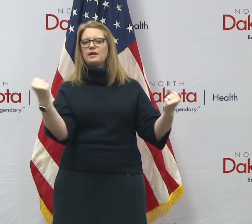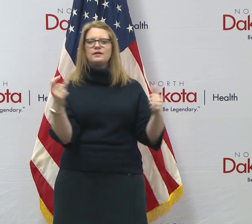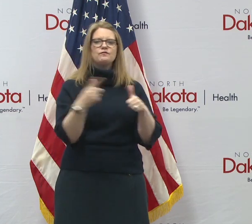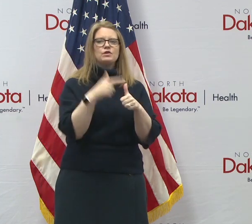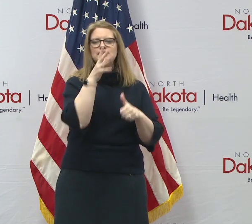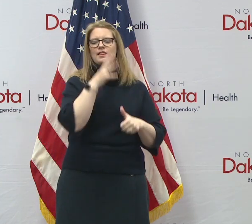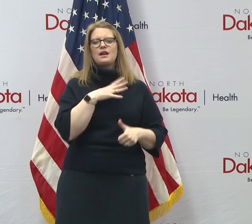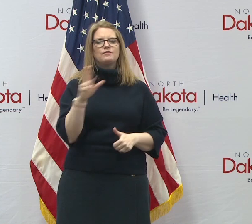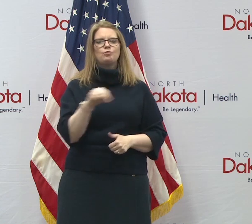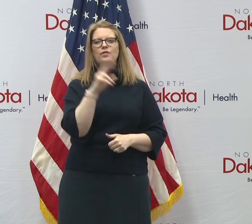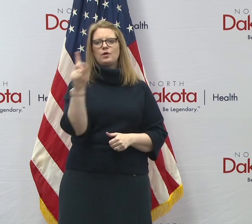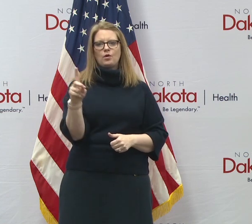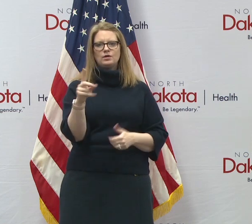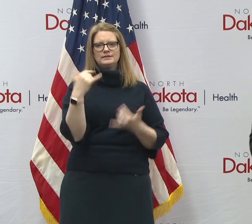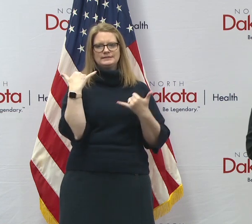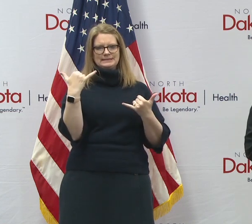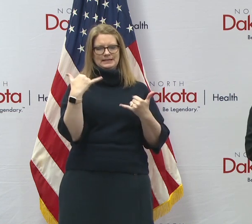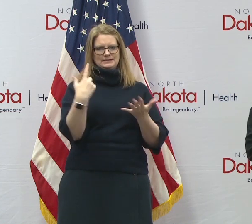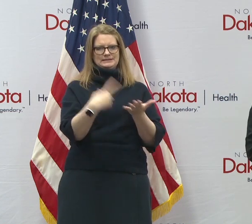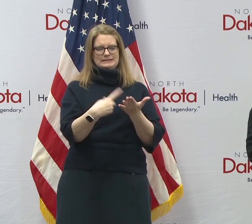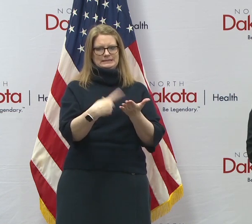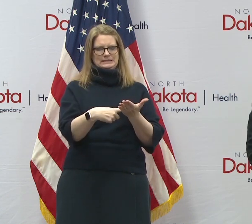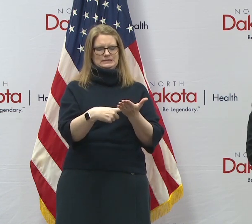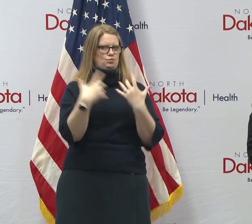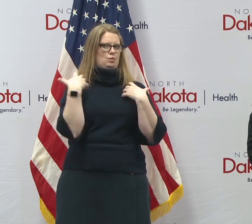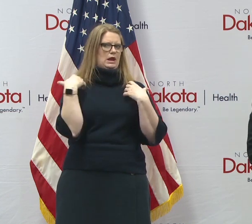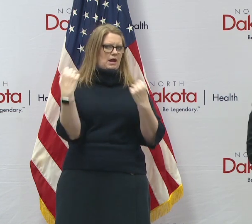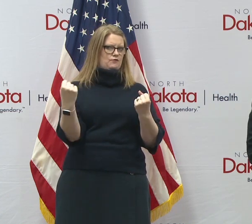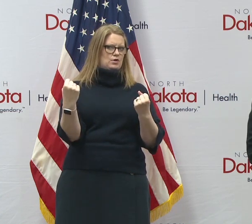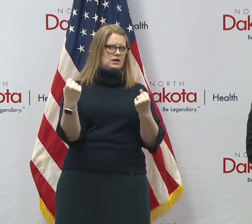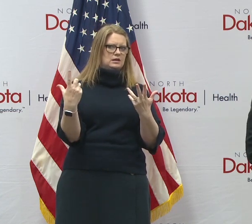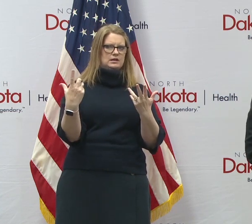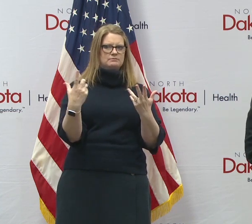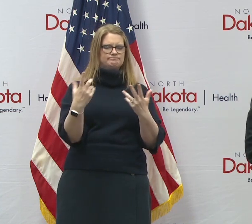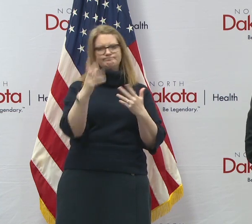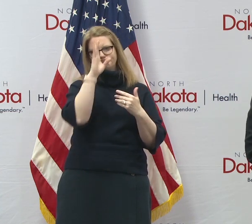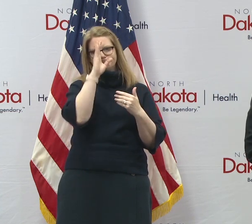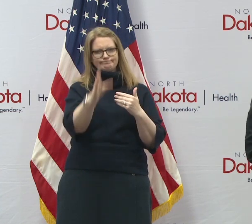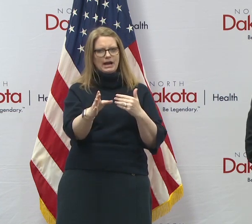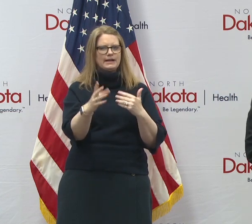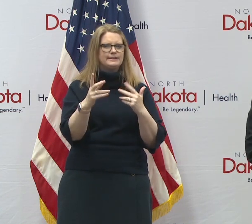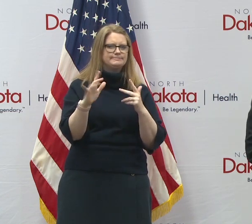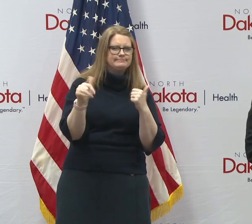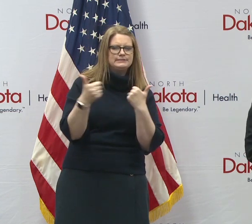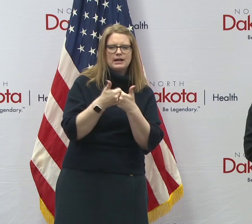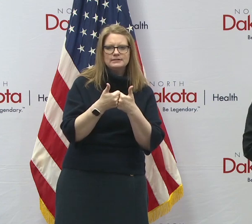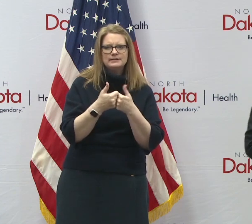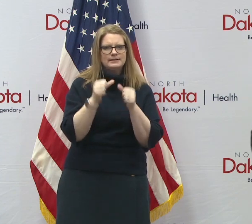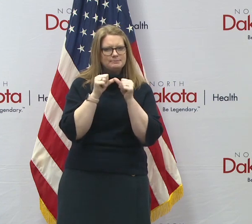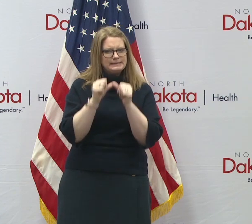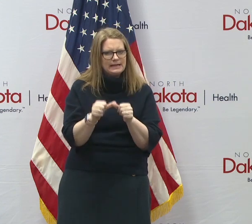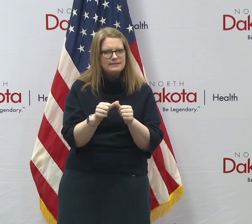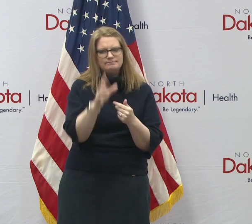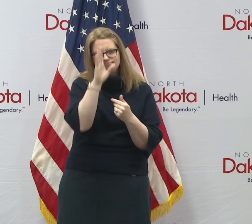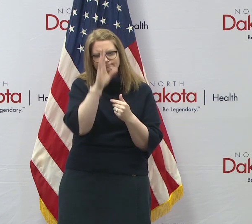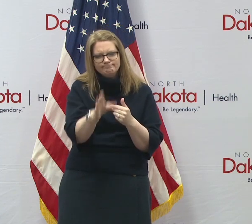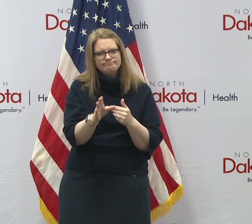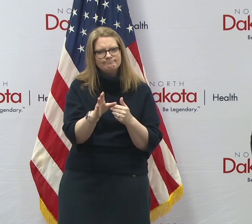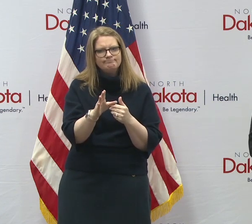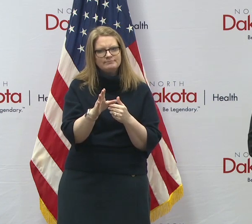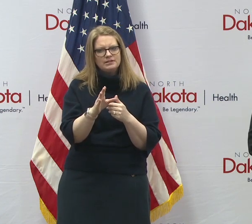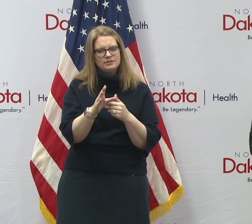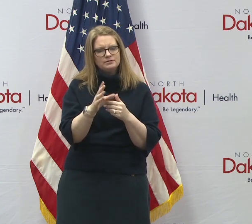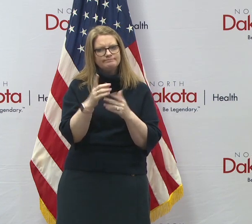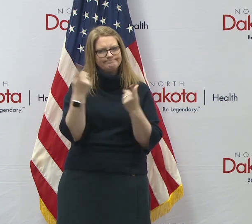lady of North Dakota to hear, to talk a little bit about recovery and all the challenges that go on, uh, maintaining recovery during periods of isolation.